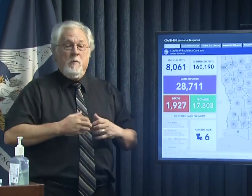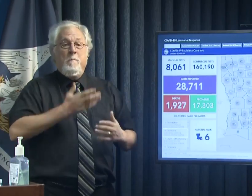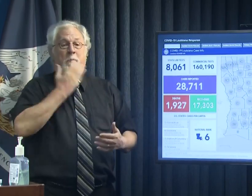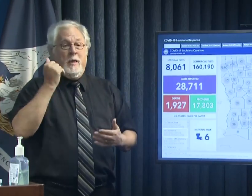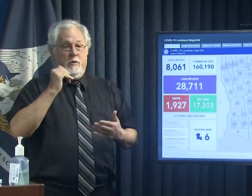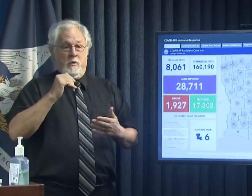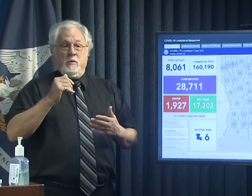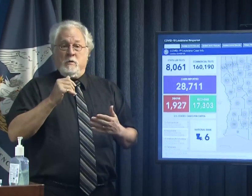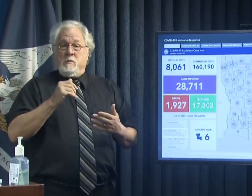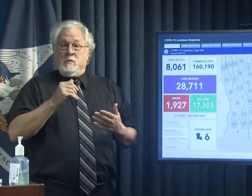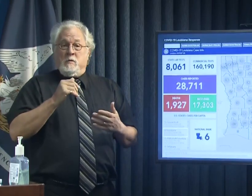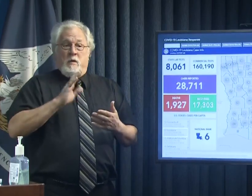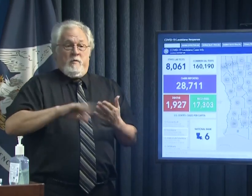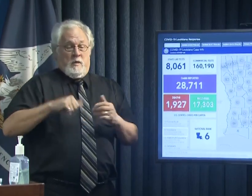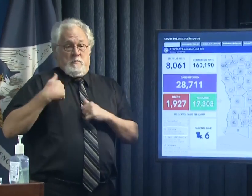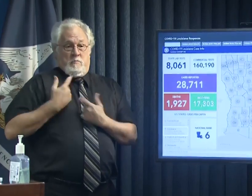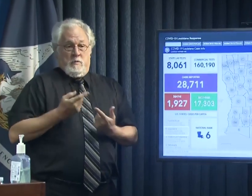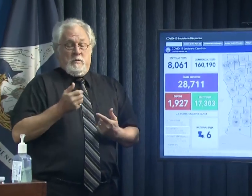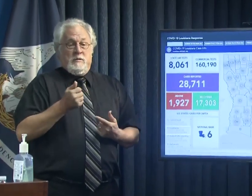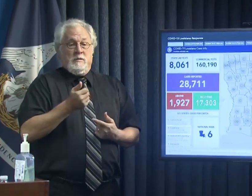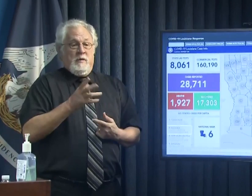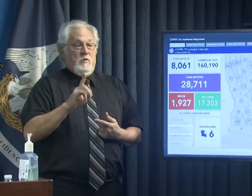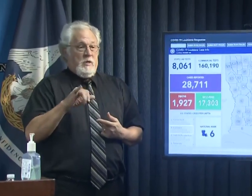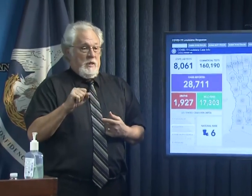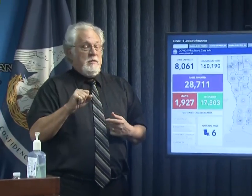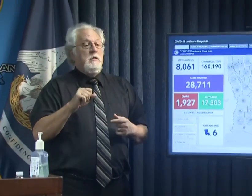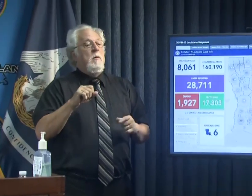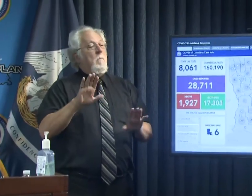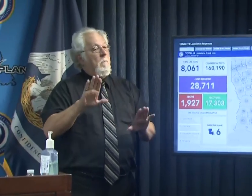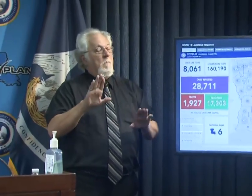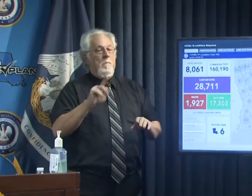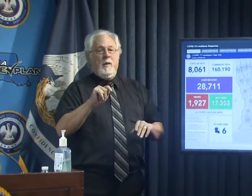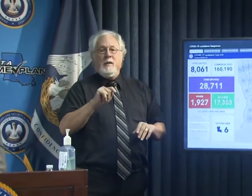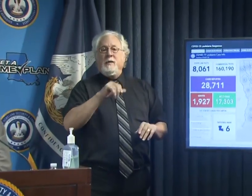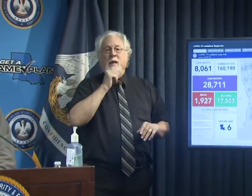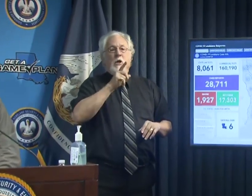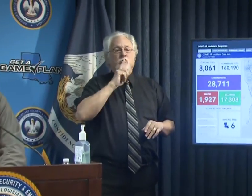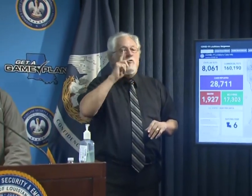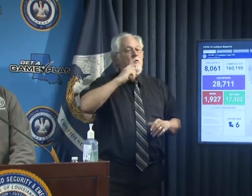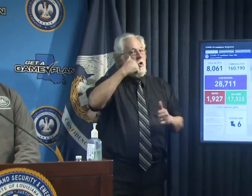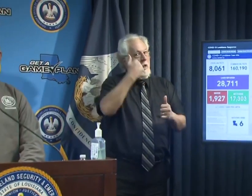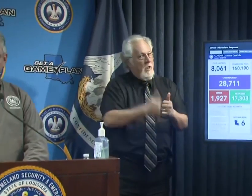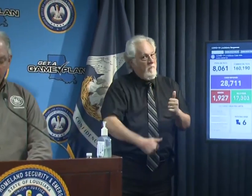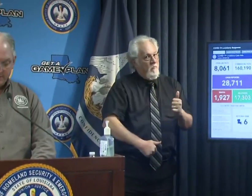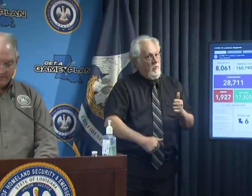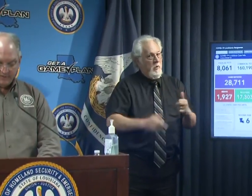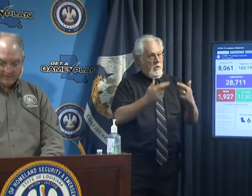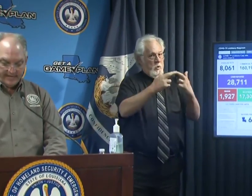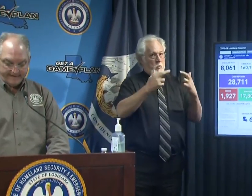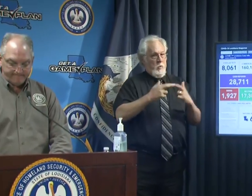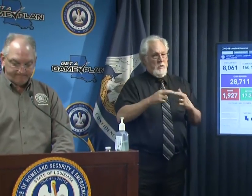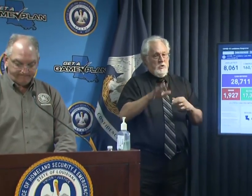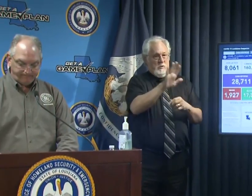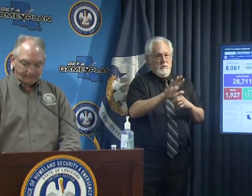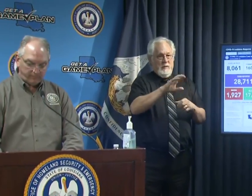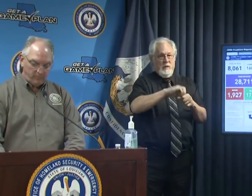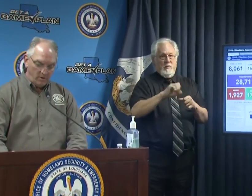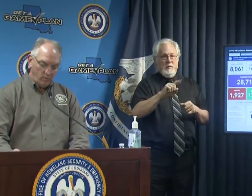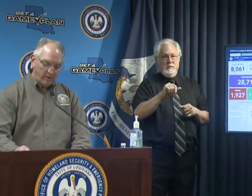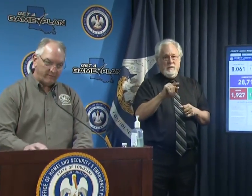of days but I do want to remind you that this is not true for every region of the state